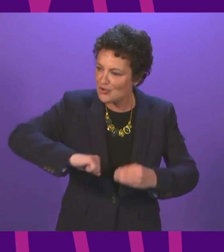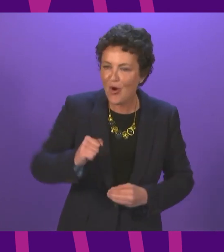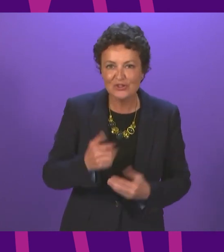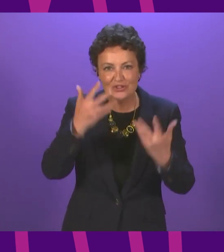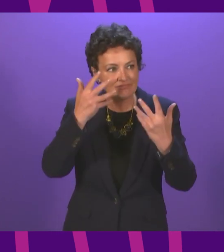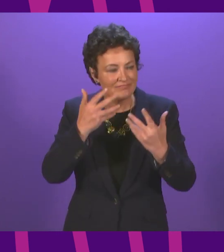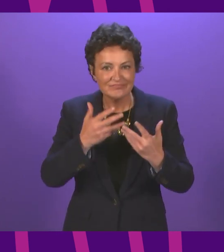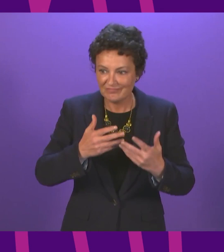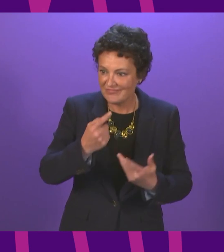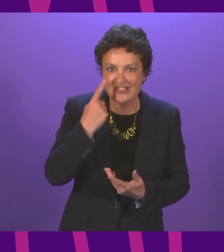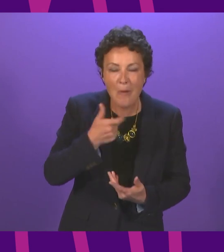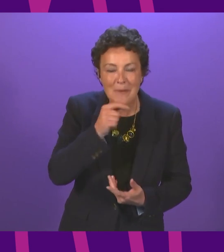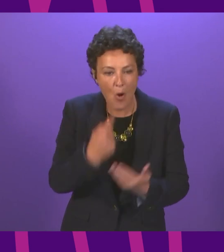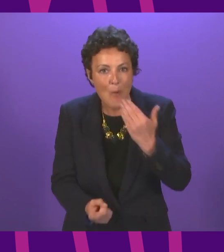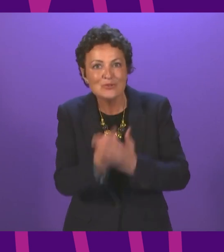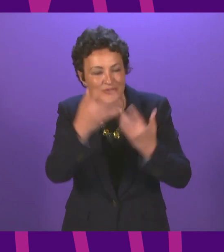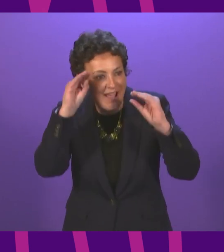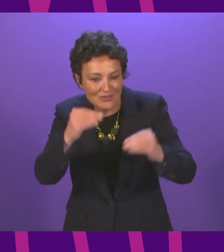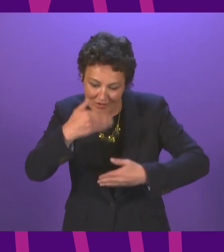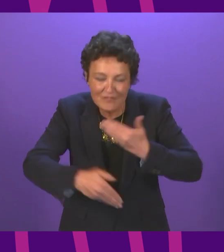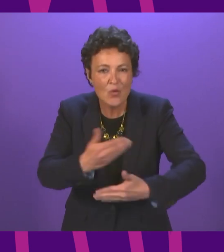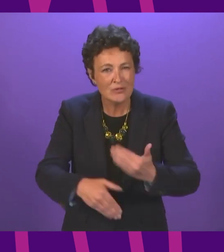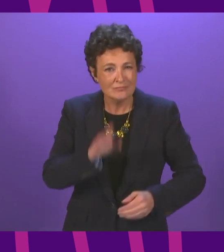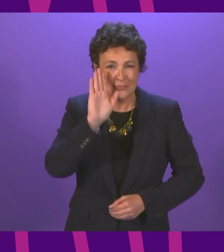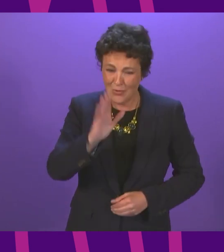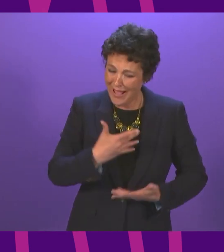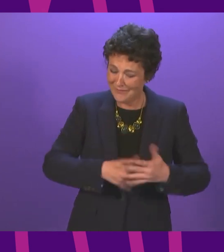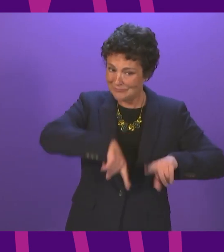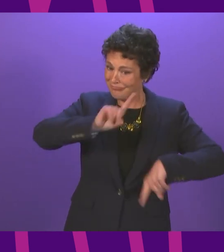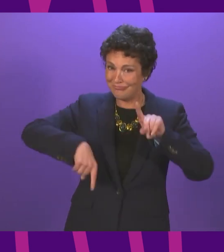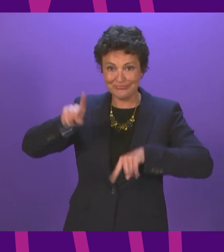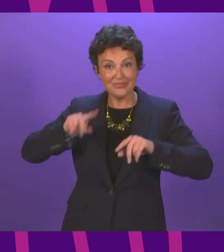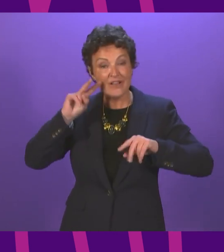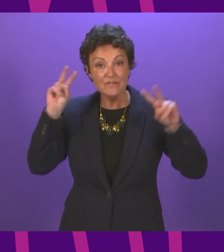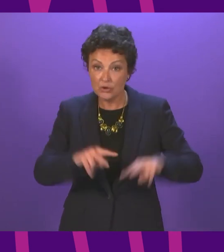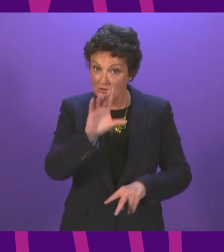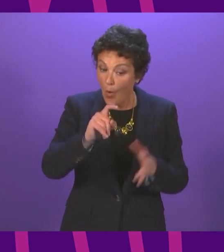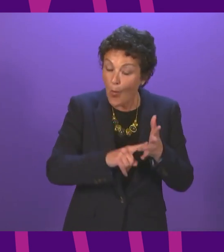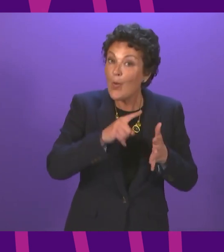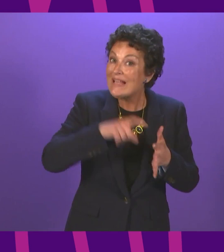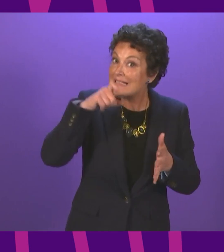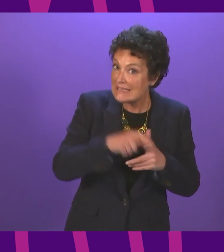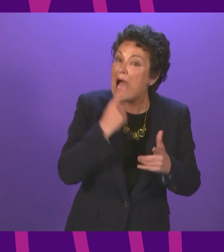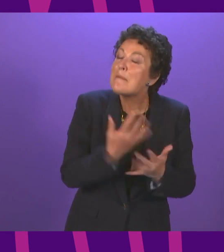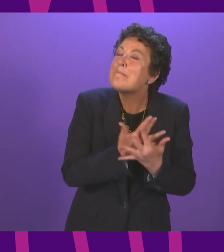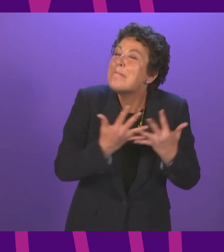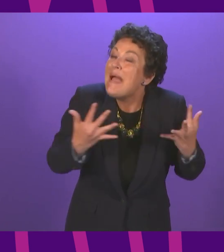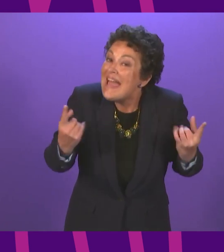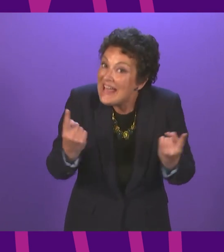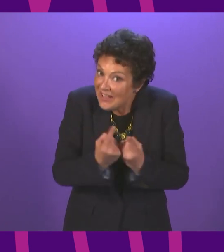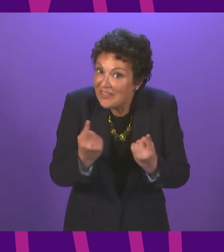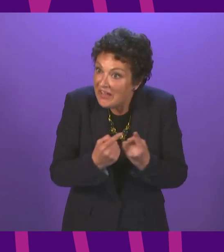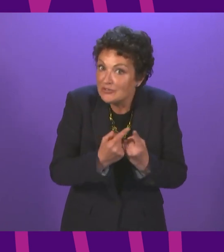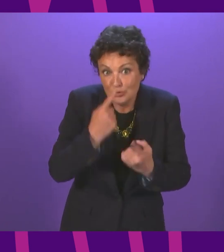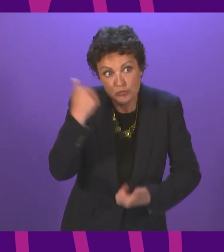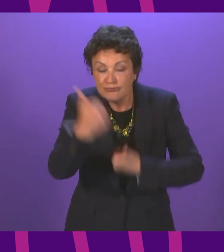forward. So there is a variety of views. The OECD had many good things to say about the strengths of Scottish education. And actually, it is